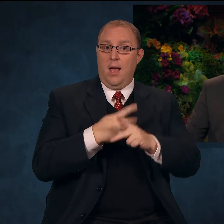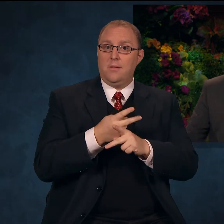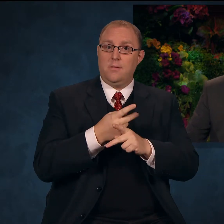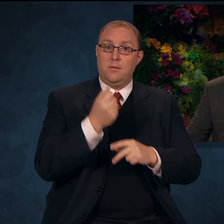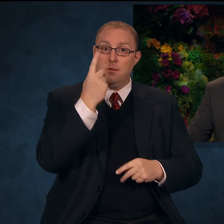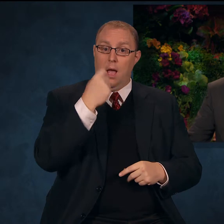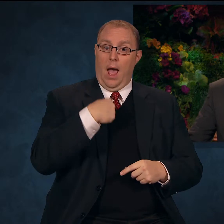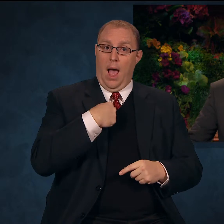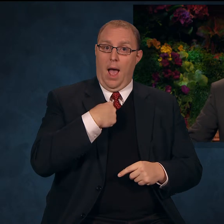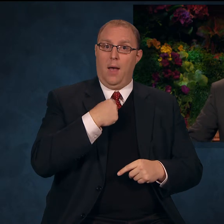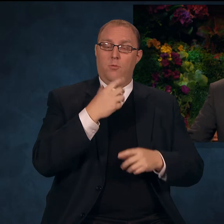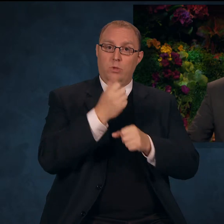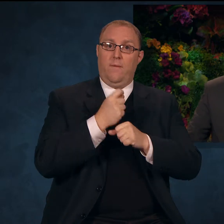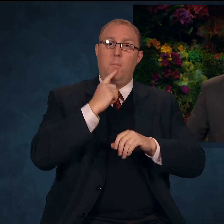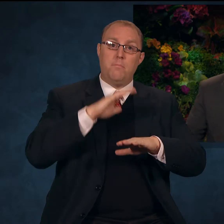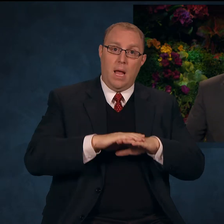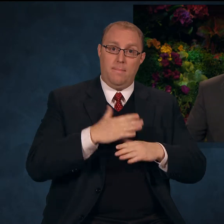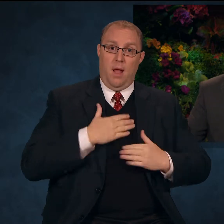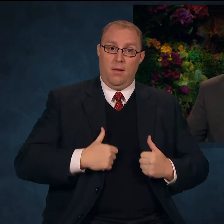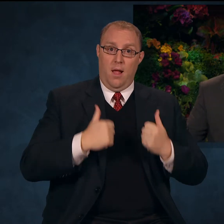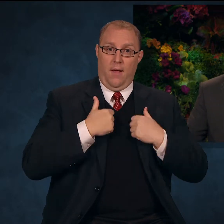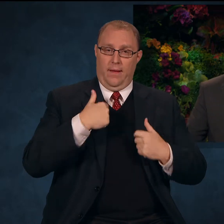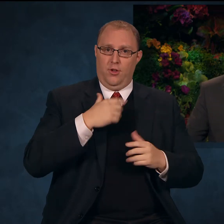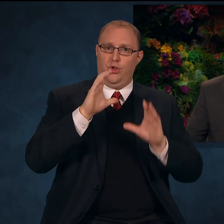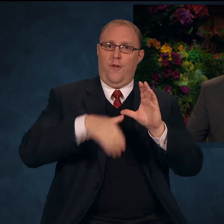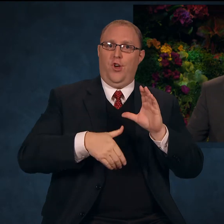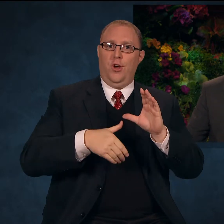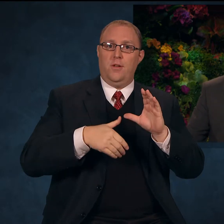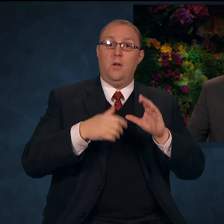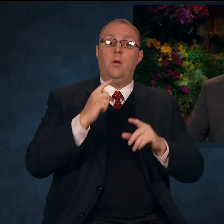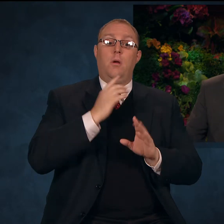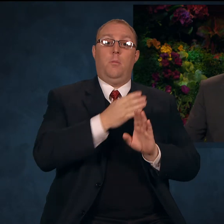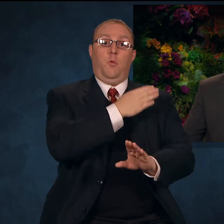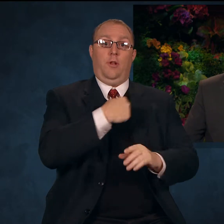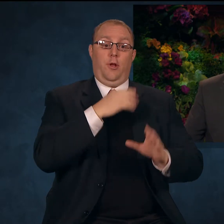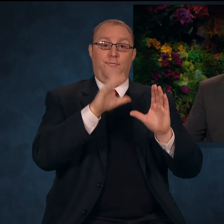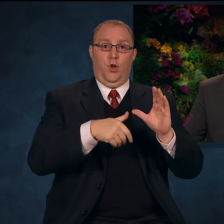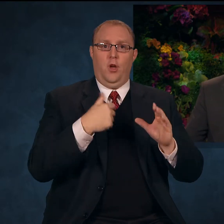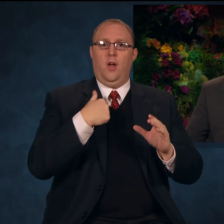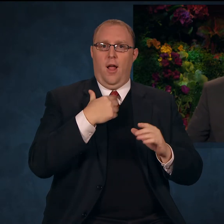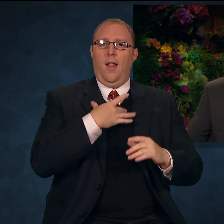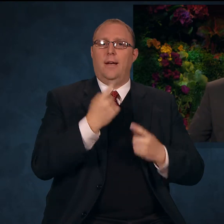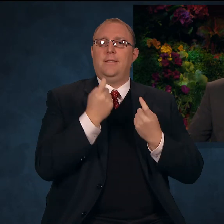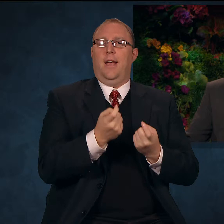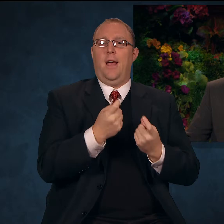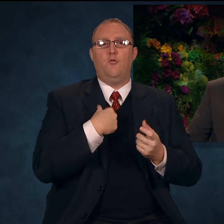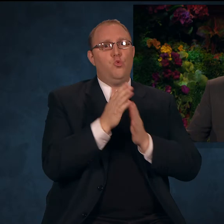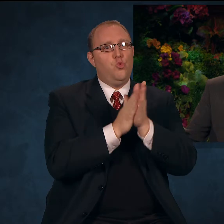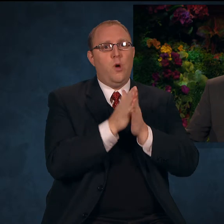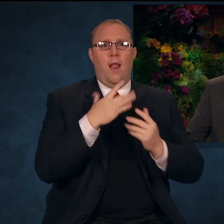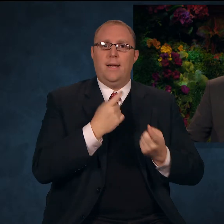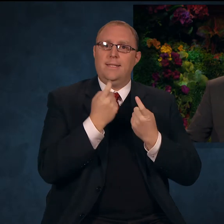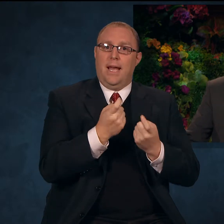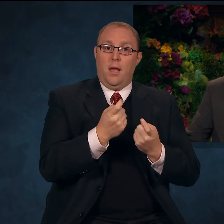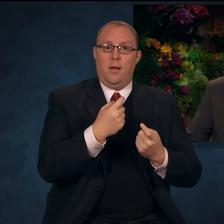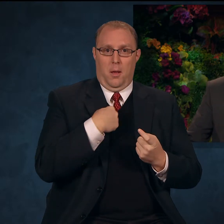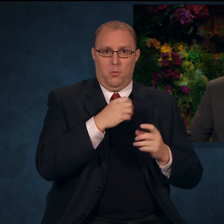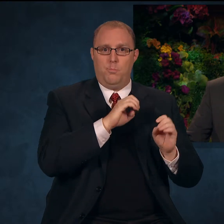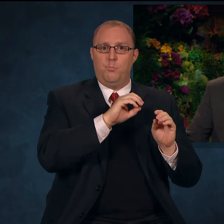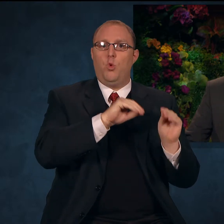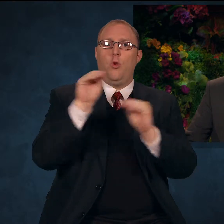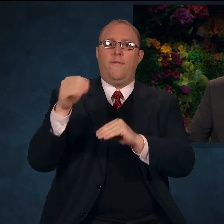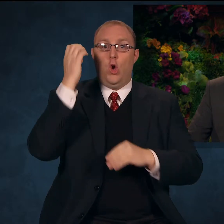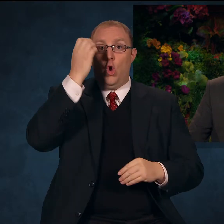Prior to my conversion, my life's ambition was to ski, and, accordingly, I moved to Europe after high school to fulfill that desire.